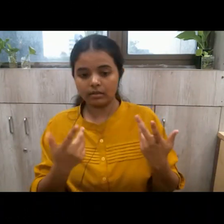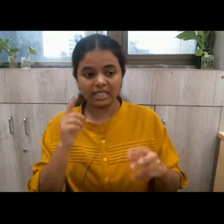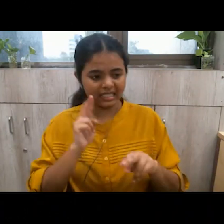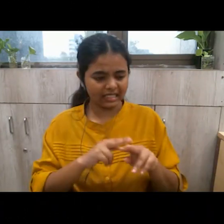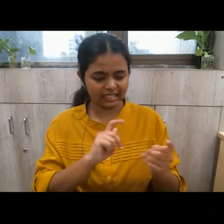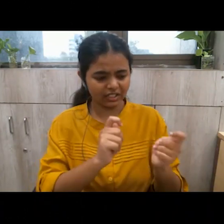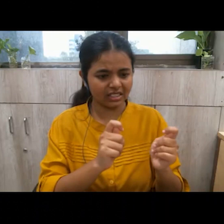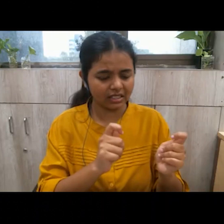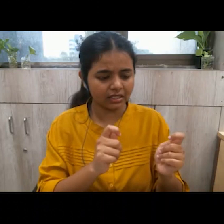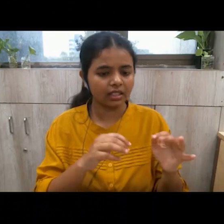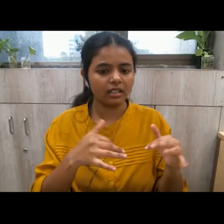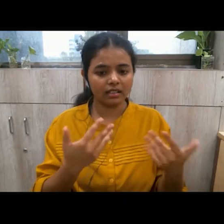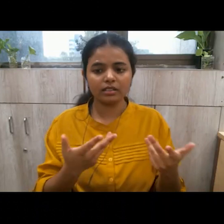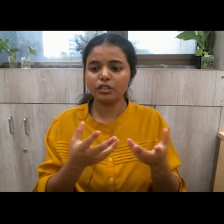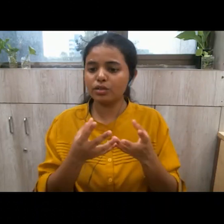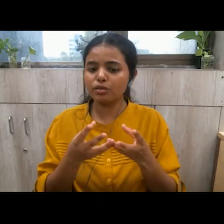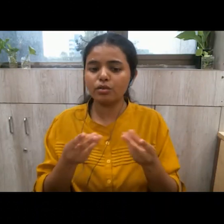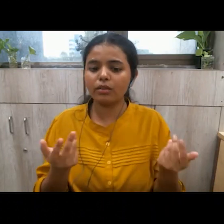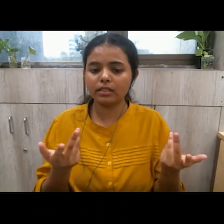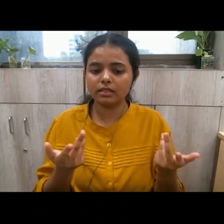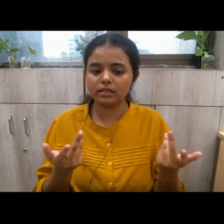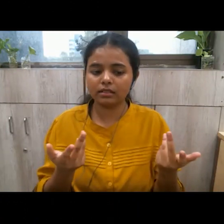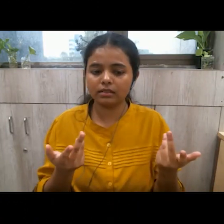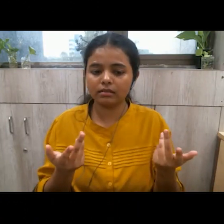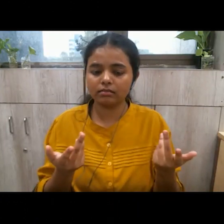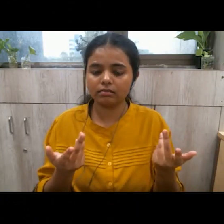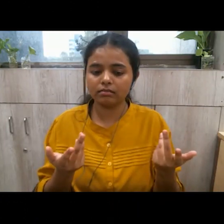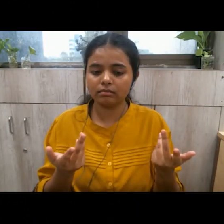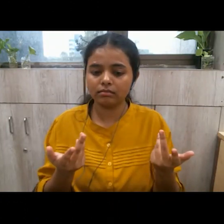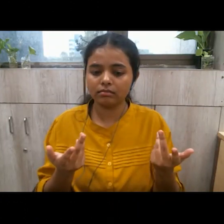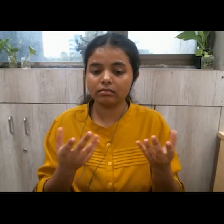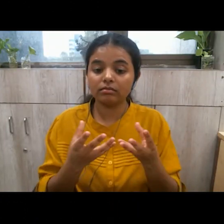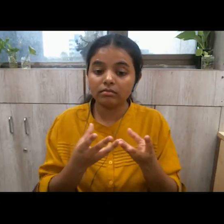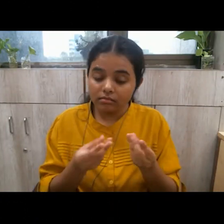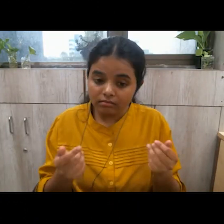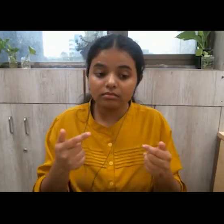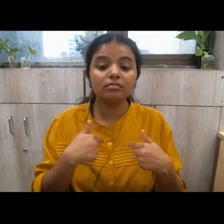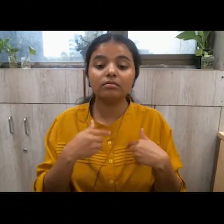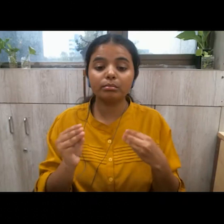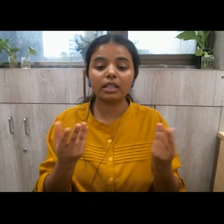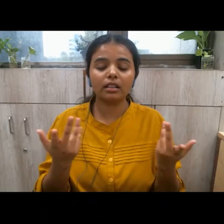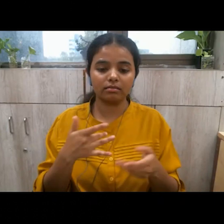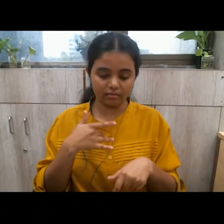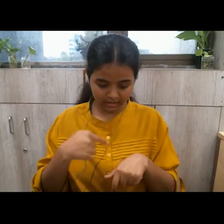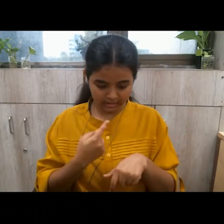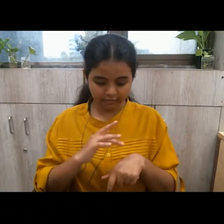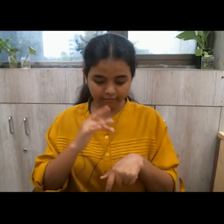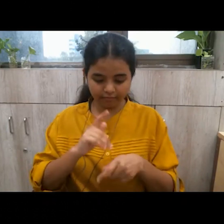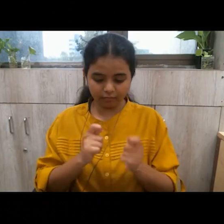if you want to correct them the solution is in love the solution is in being sensitive